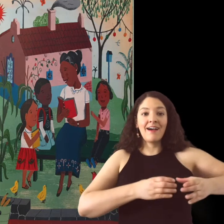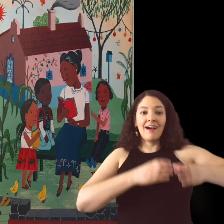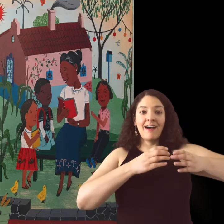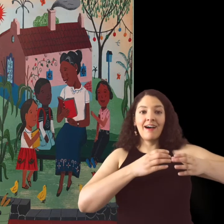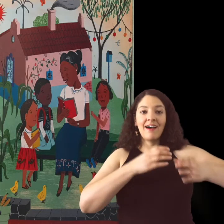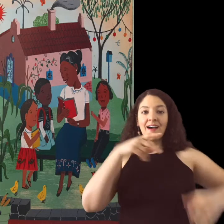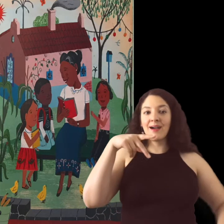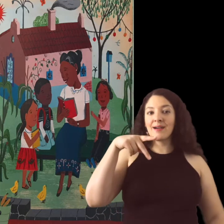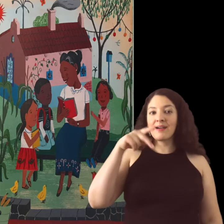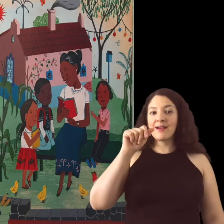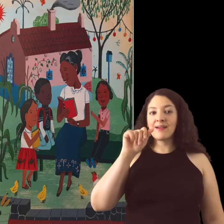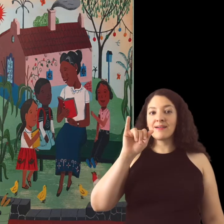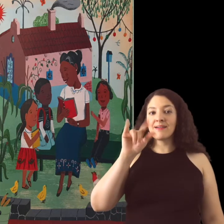green are the pails